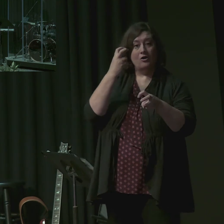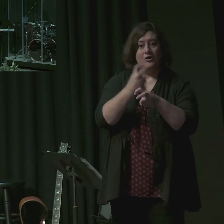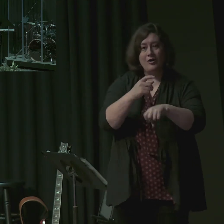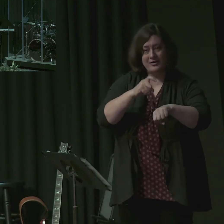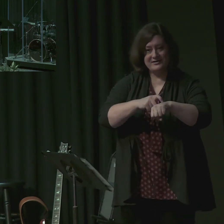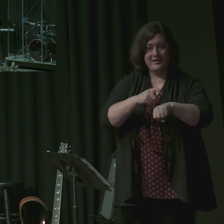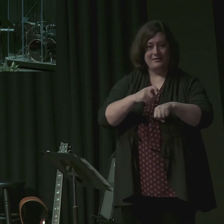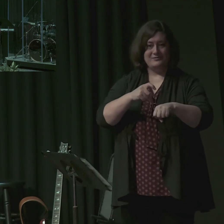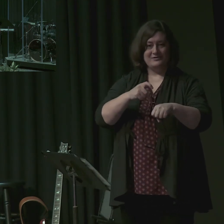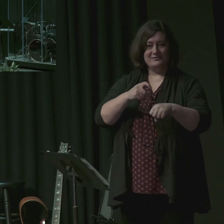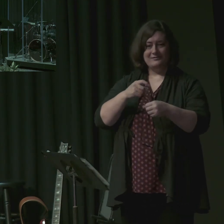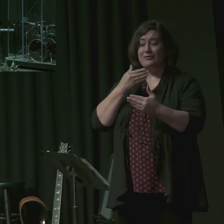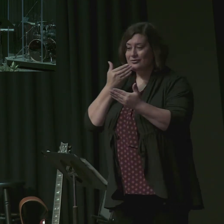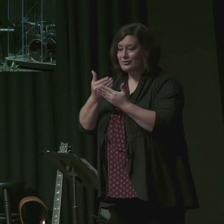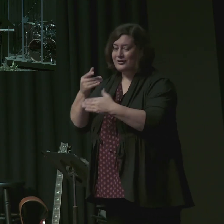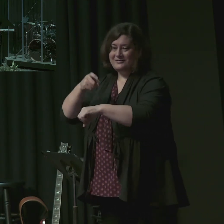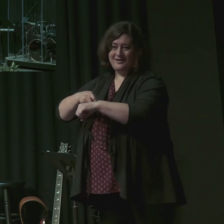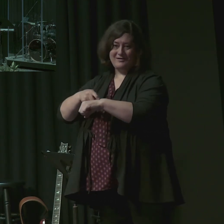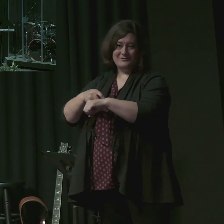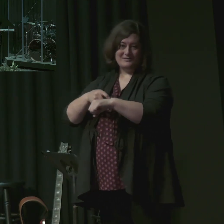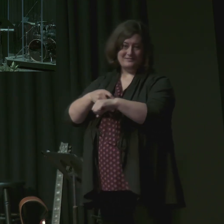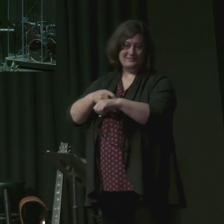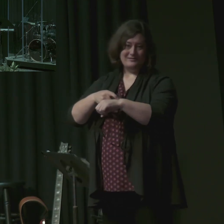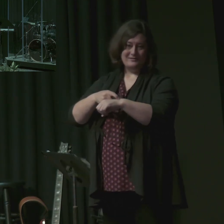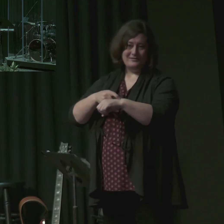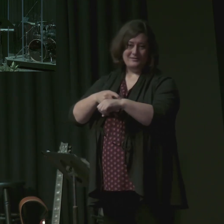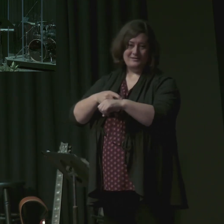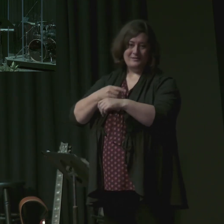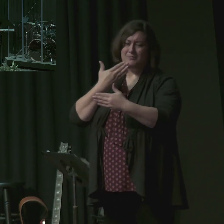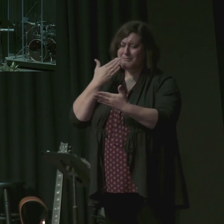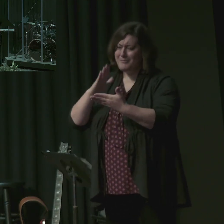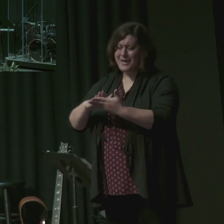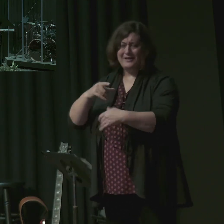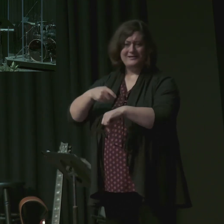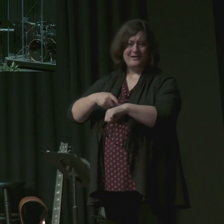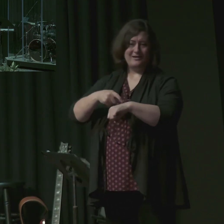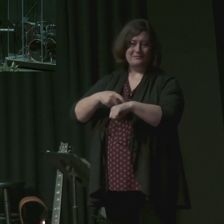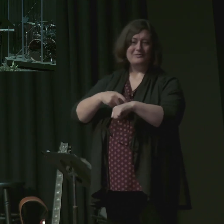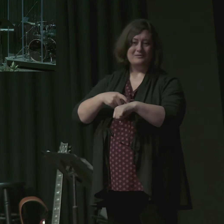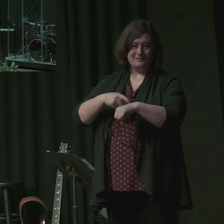are full of God's power. And there will be times where we will not.